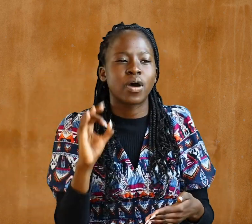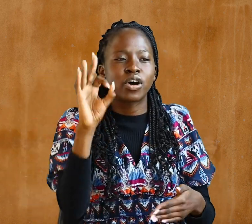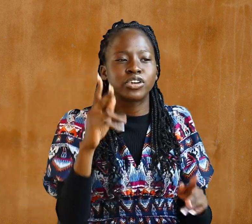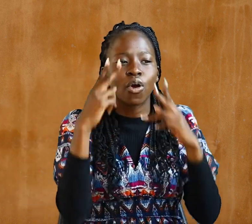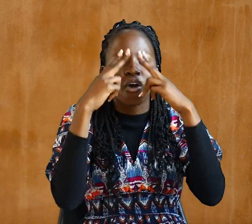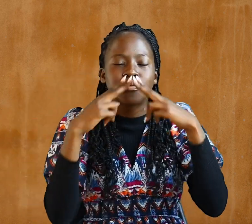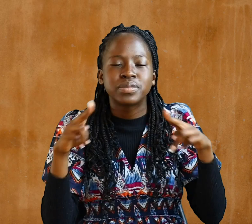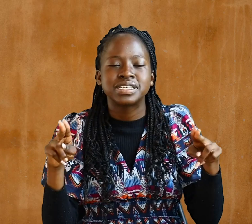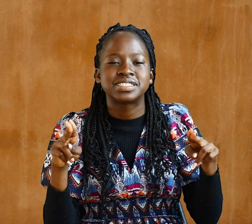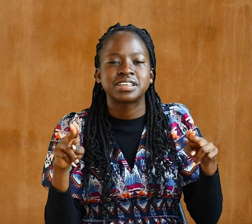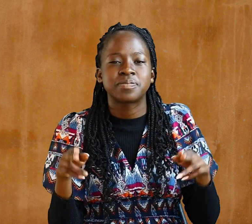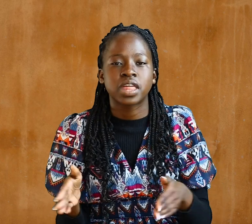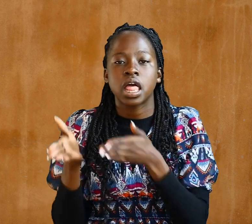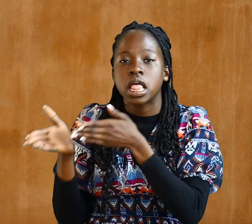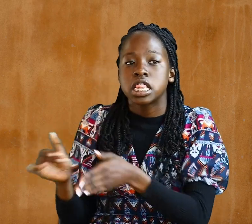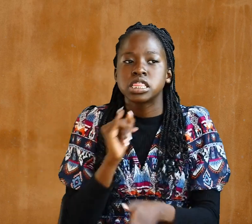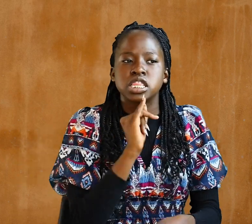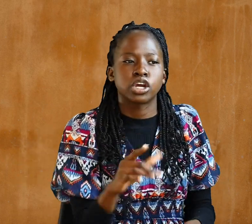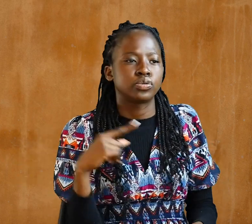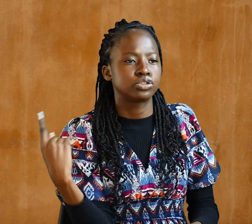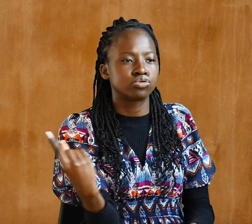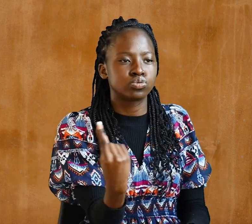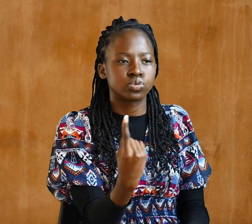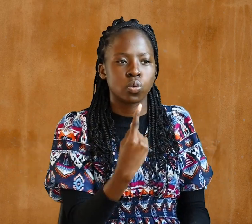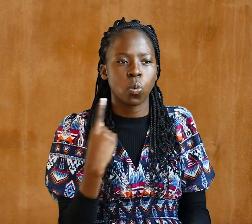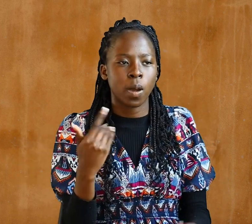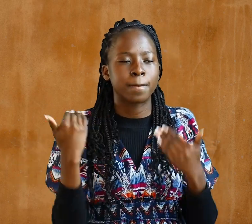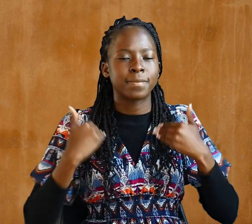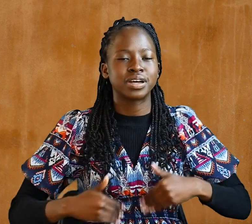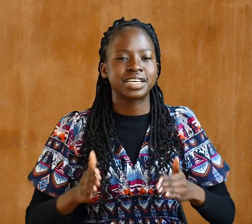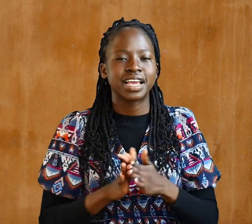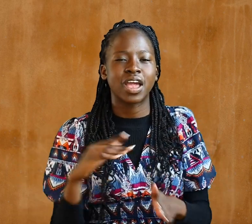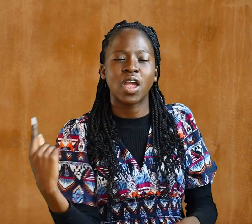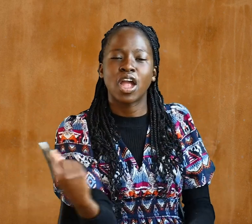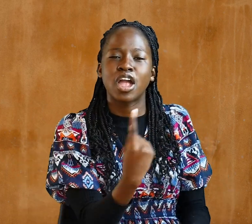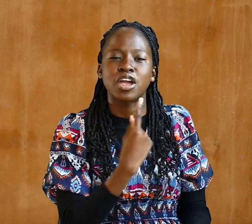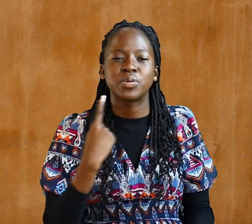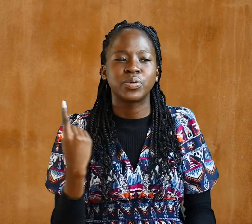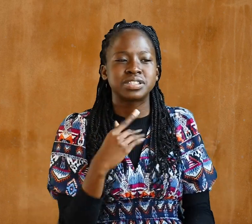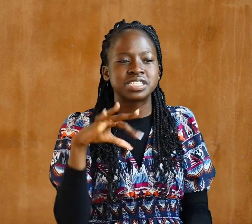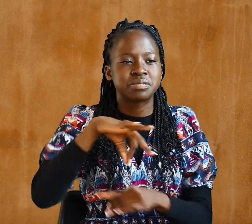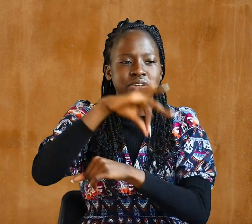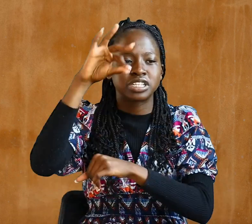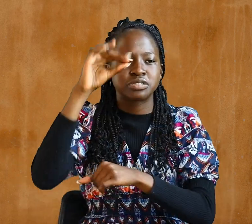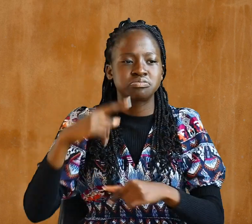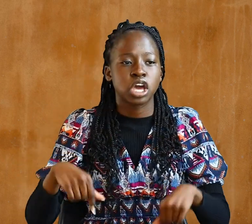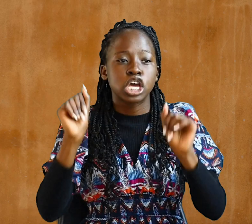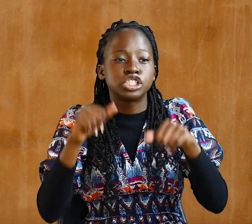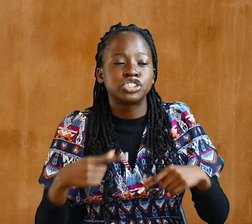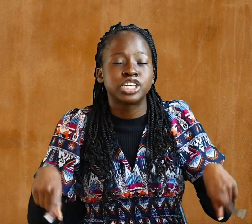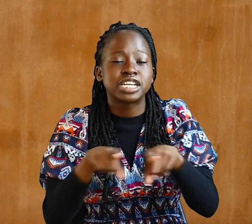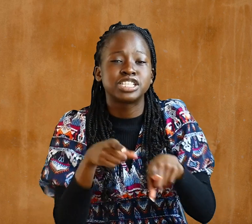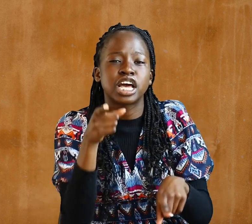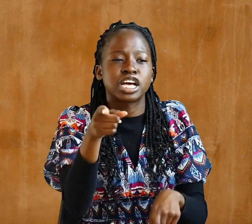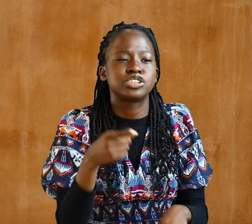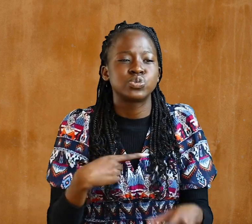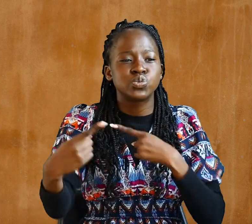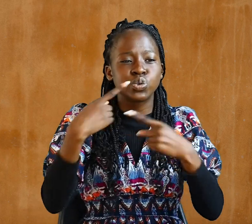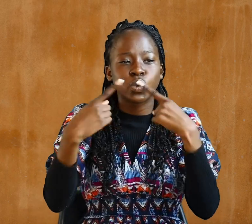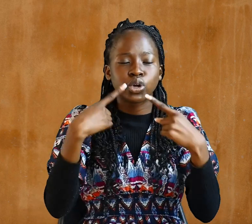bond of peace There is one body and one Spirit Just as you